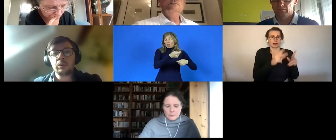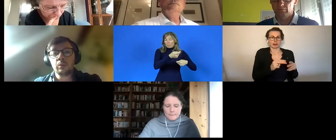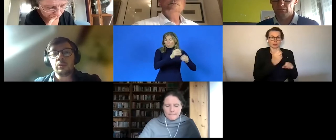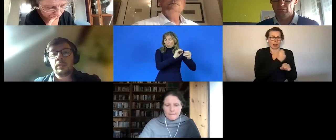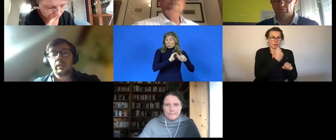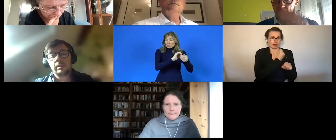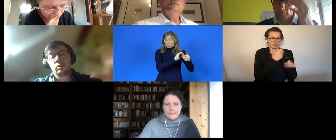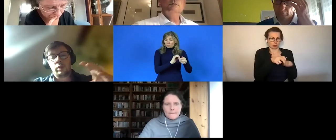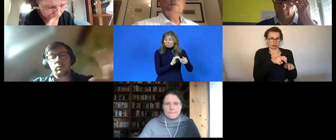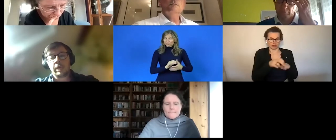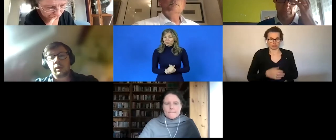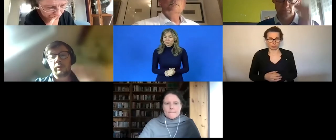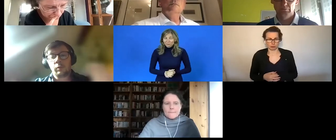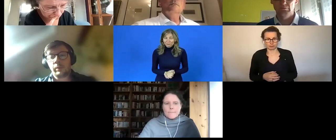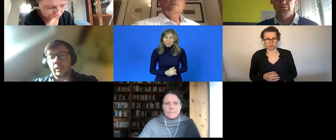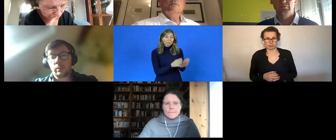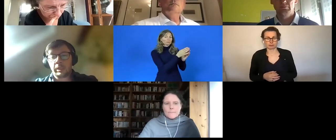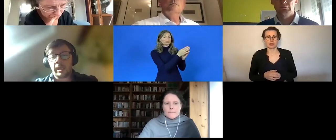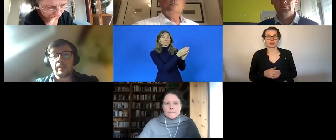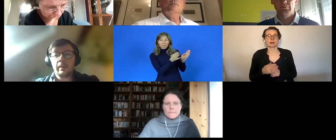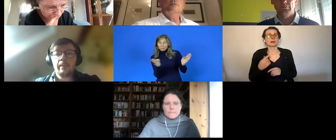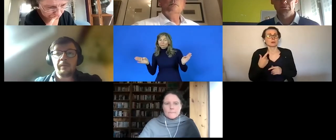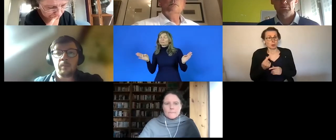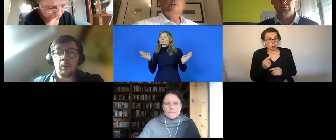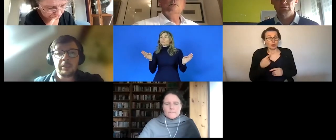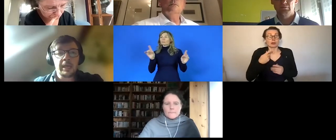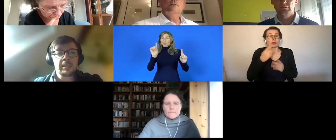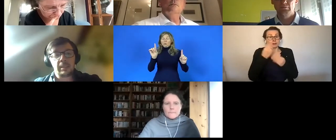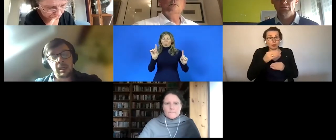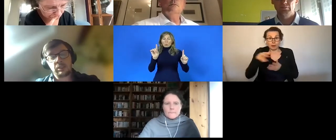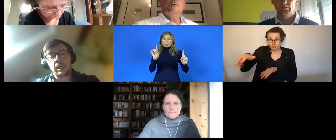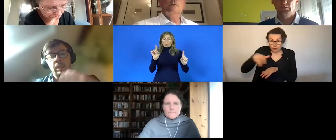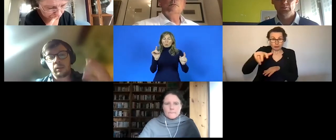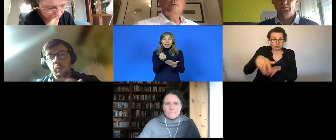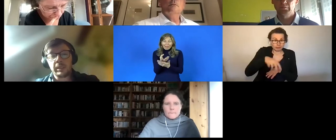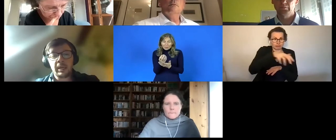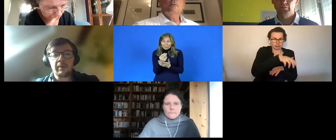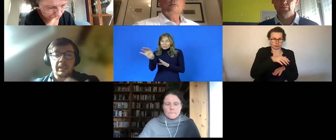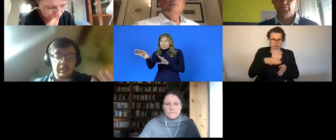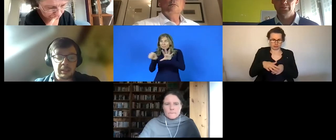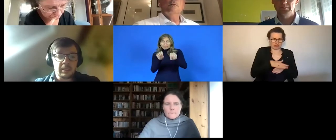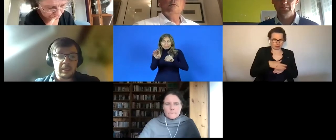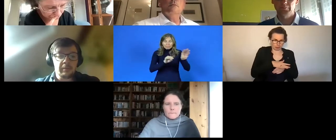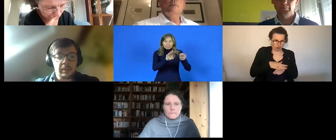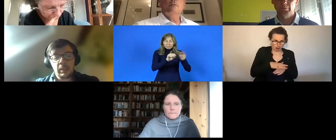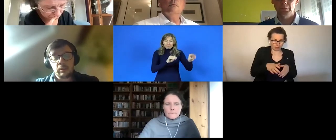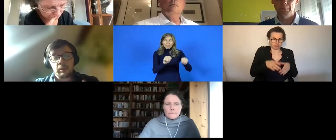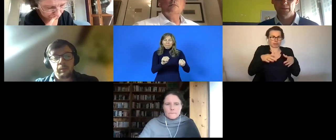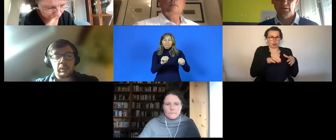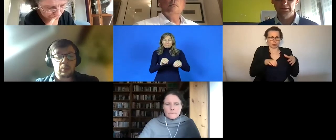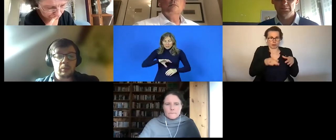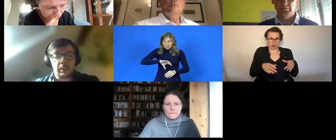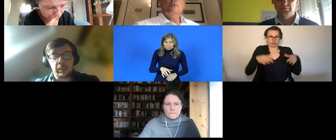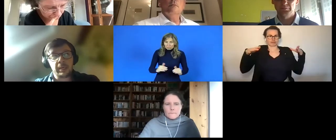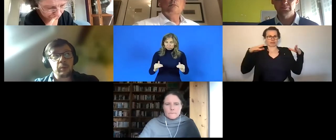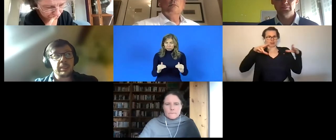want to try to get all the information that we can from all sides at the national and the european level and the international level to then